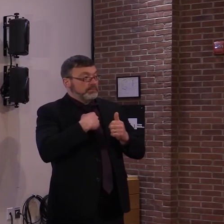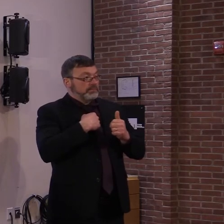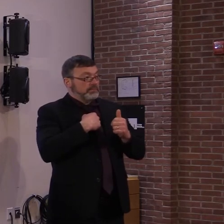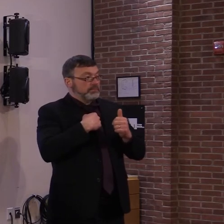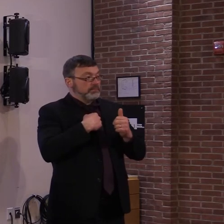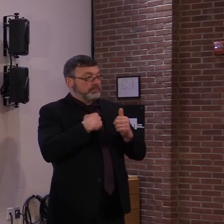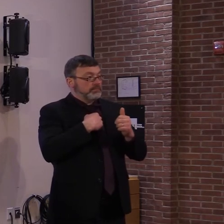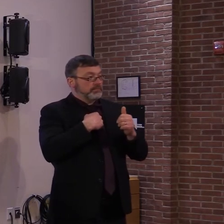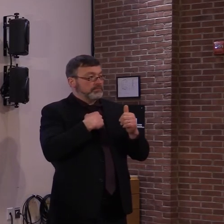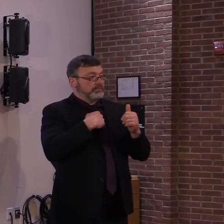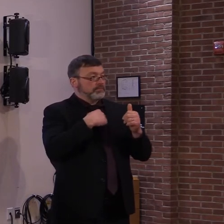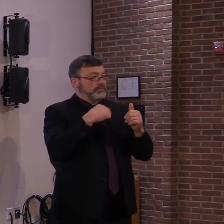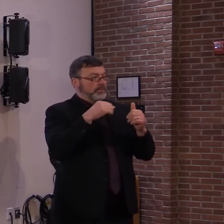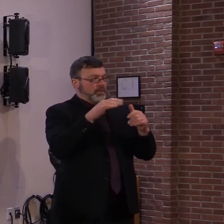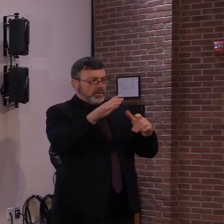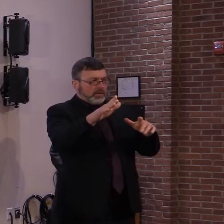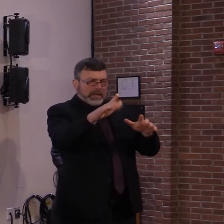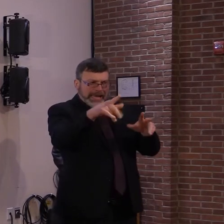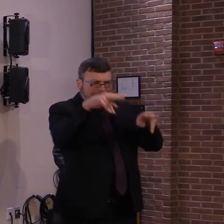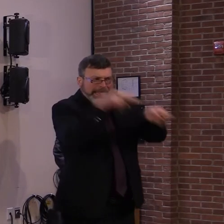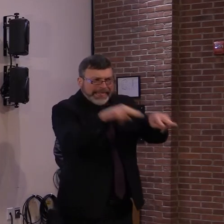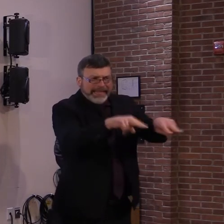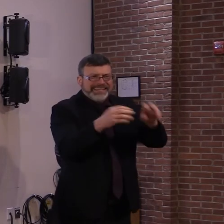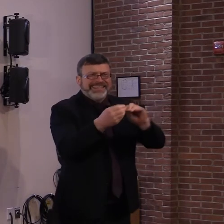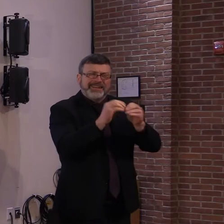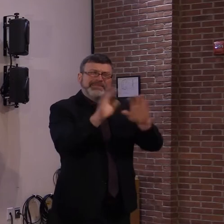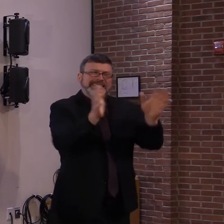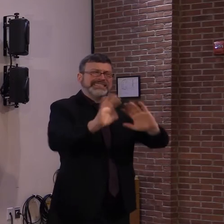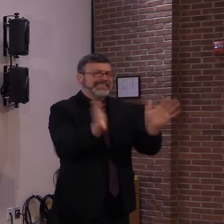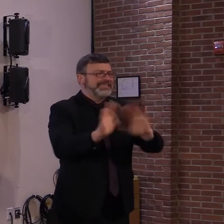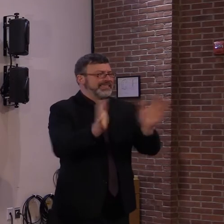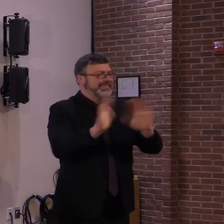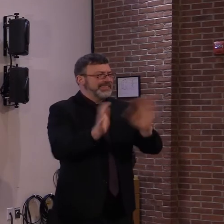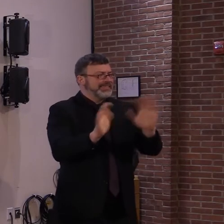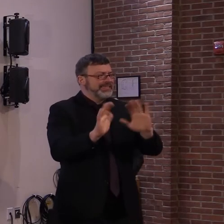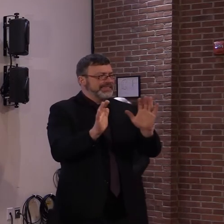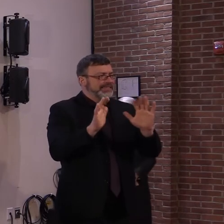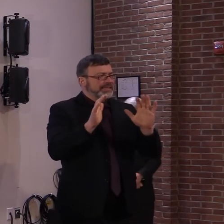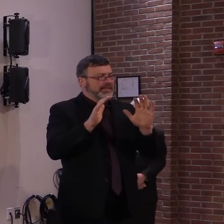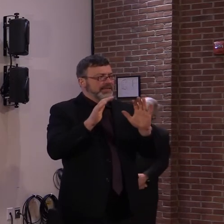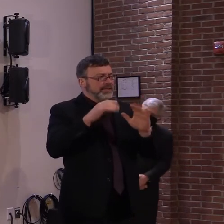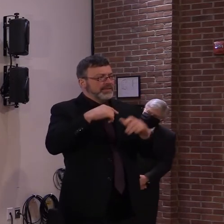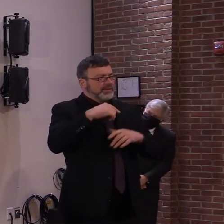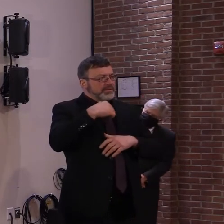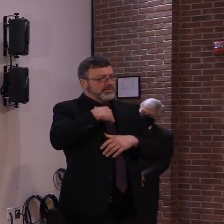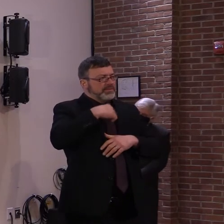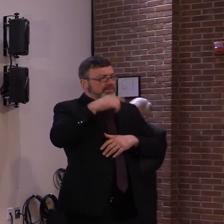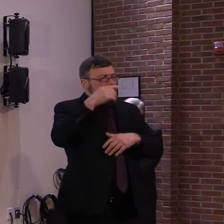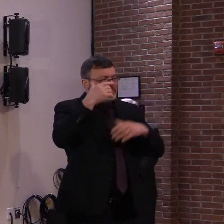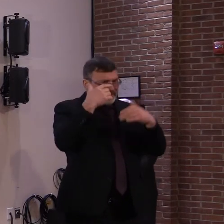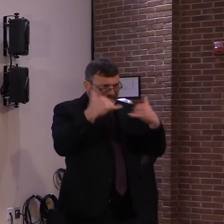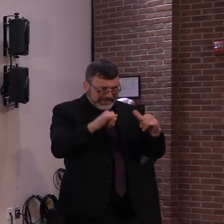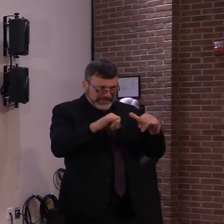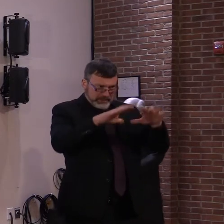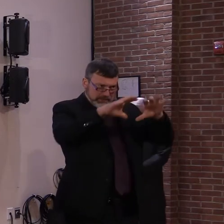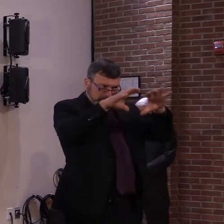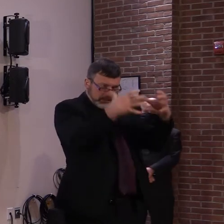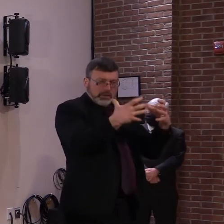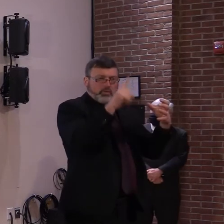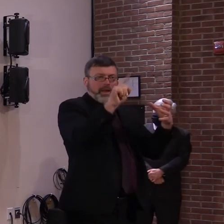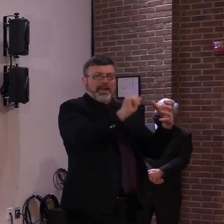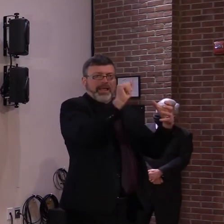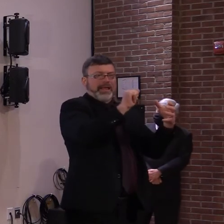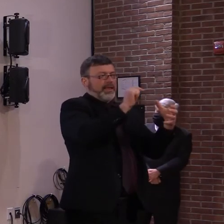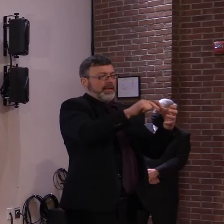because this is a moving target right now. We're still within 1A, so it's even hard to say somebody